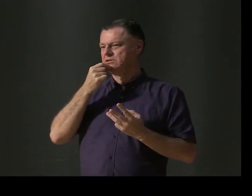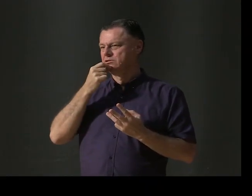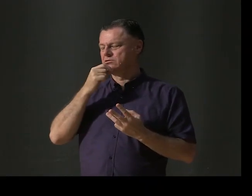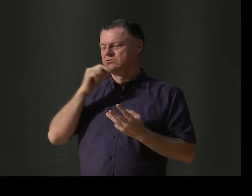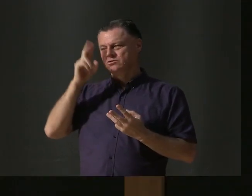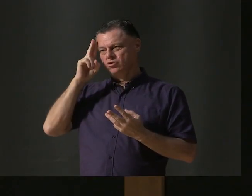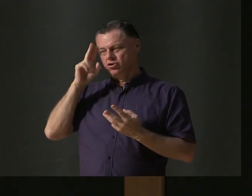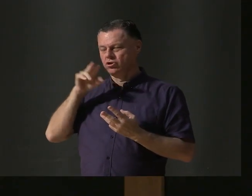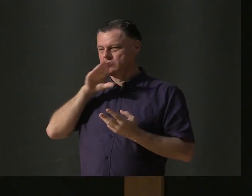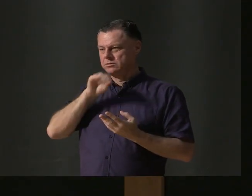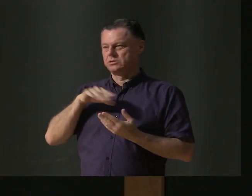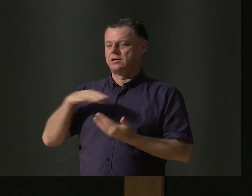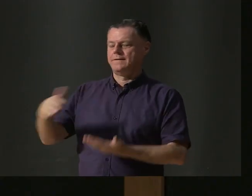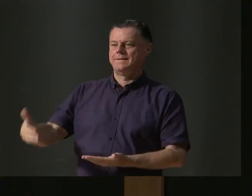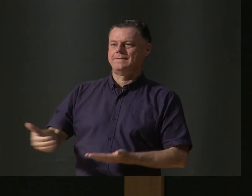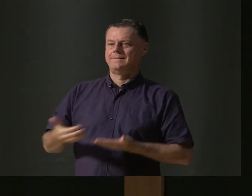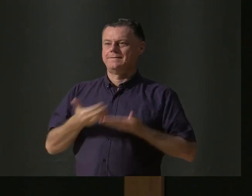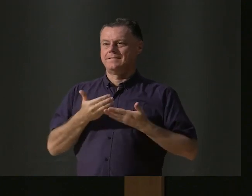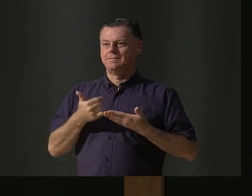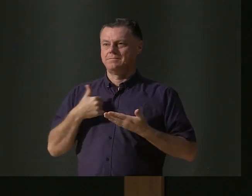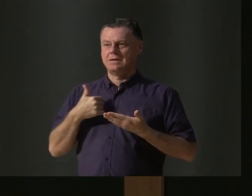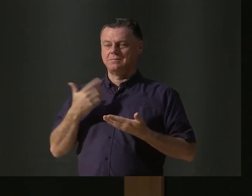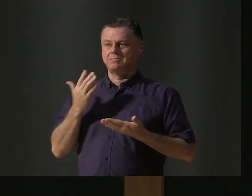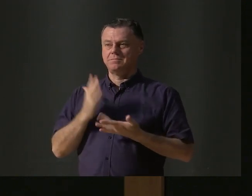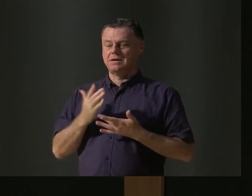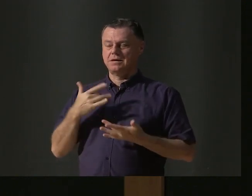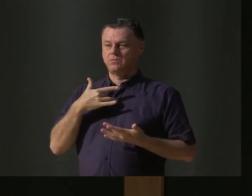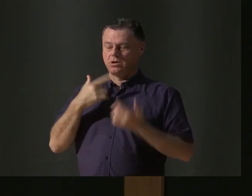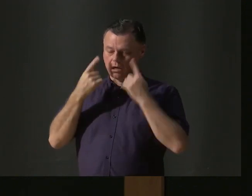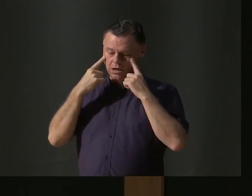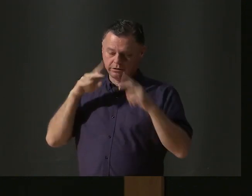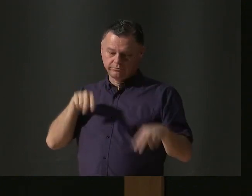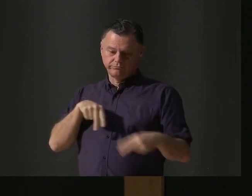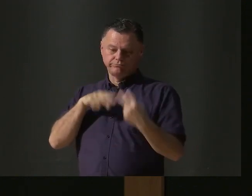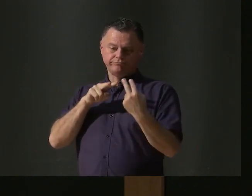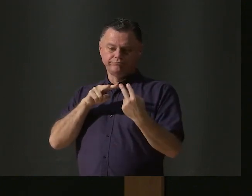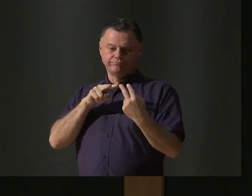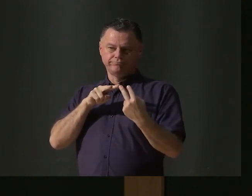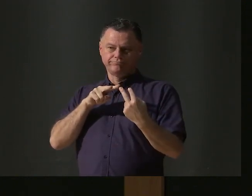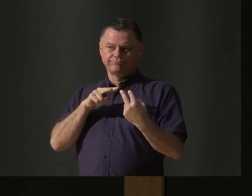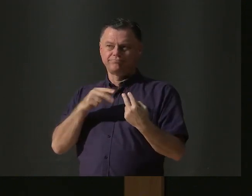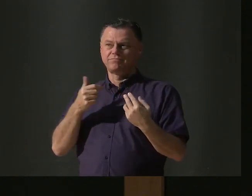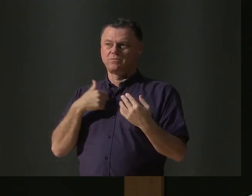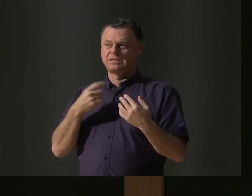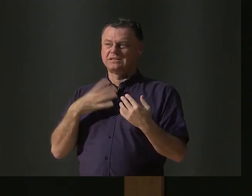And I had a moment. I looked into her eyes, felt the soft brown fur on her back